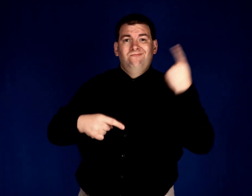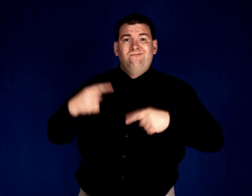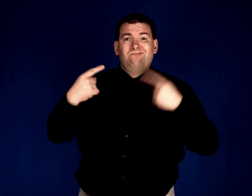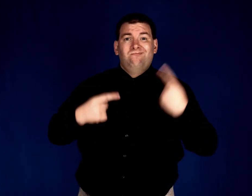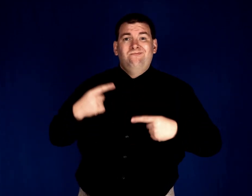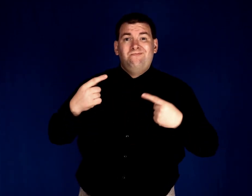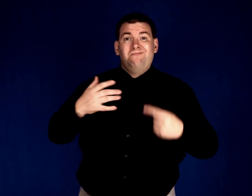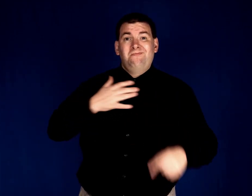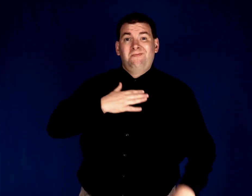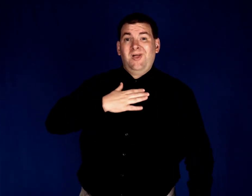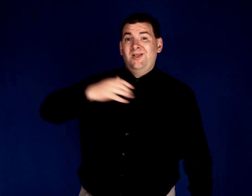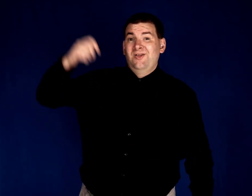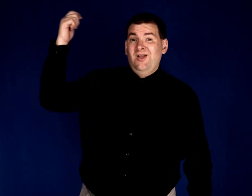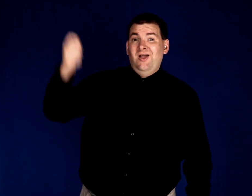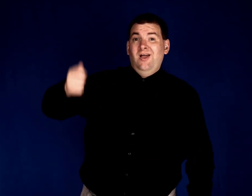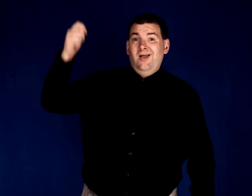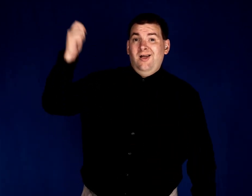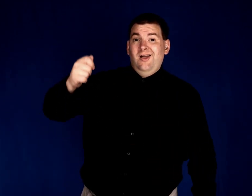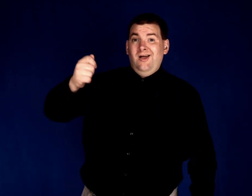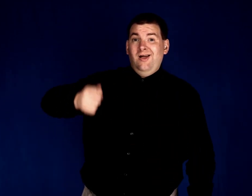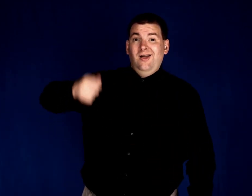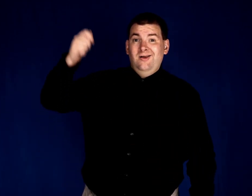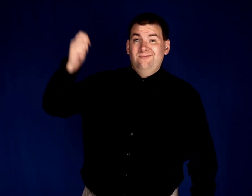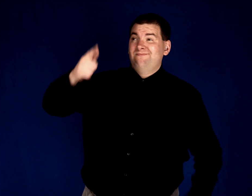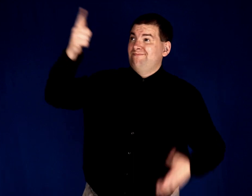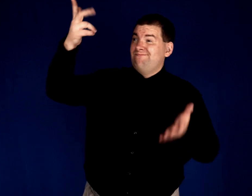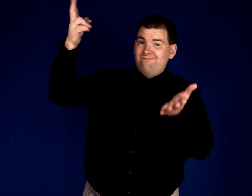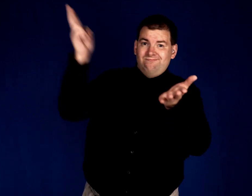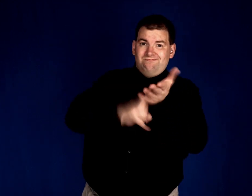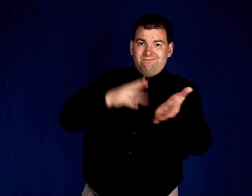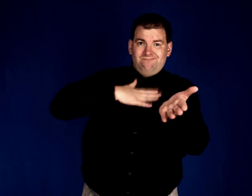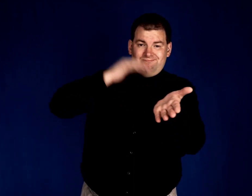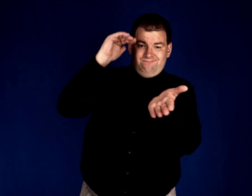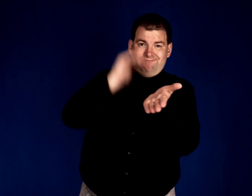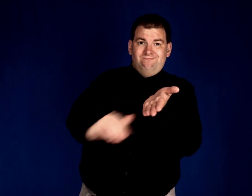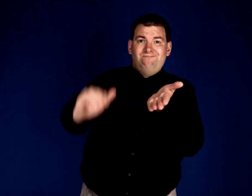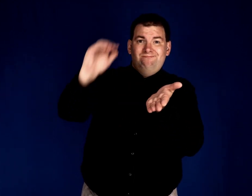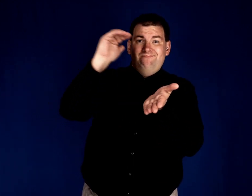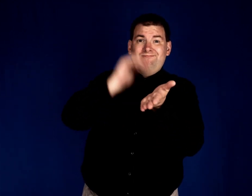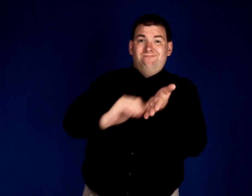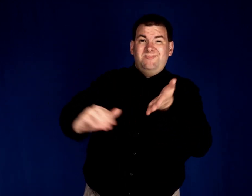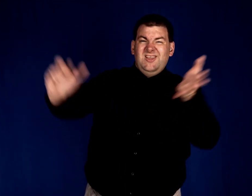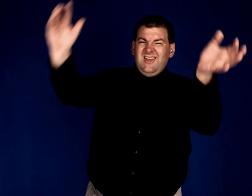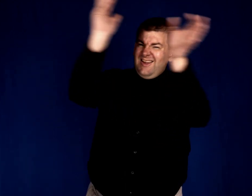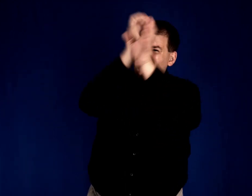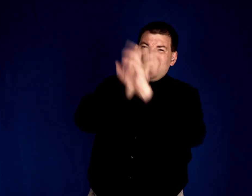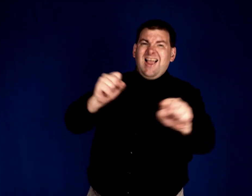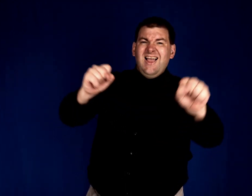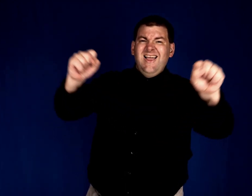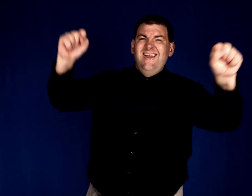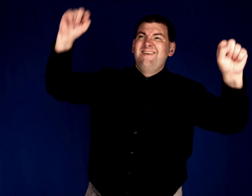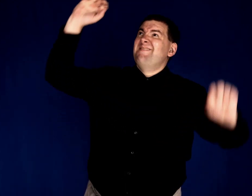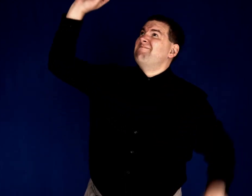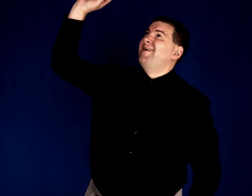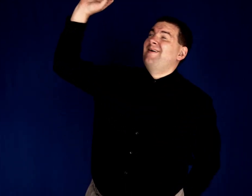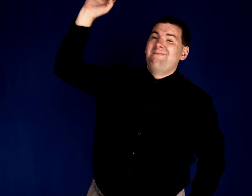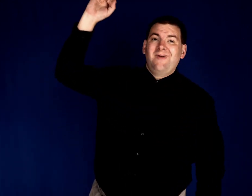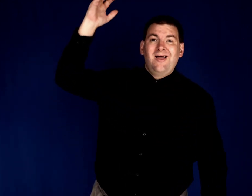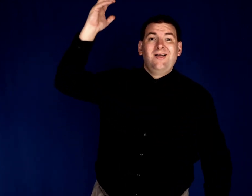for my judge. He signed my pardon, saved by